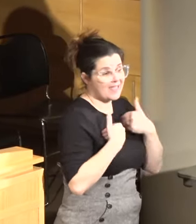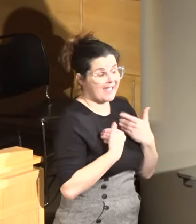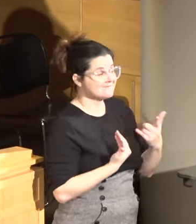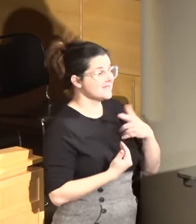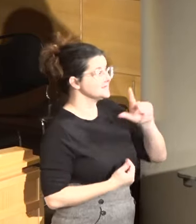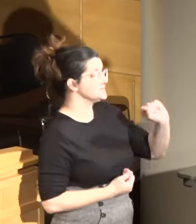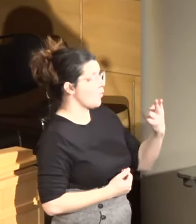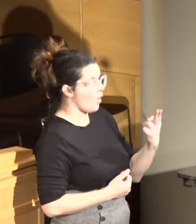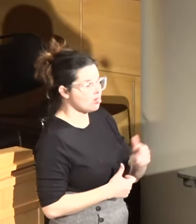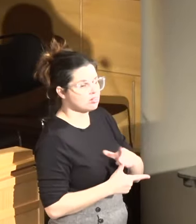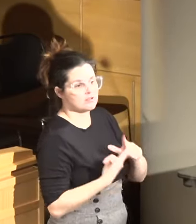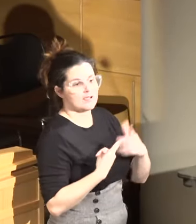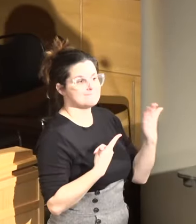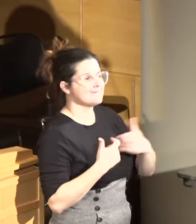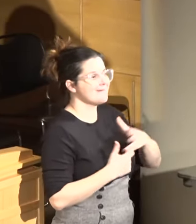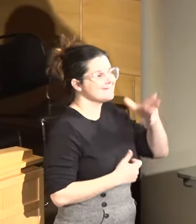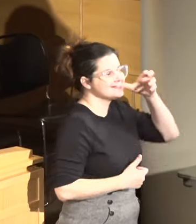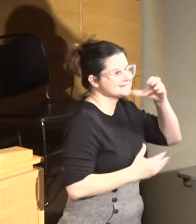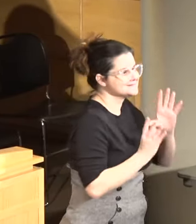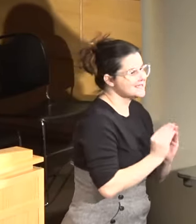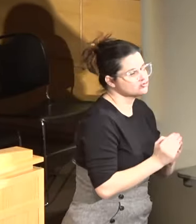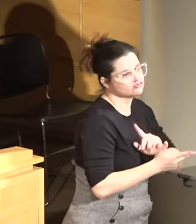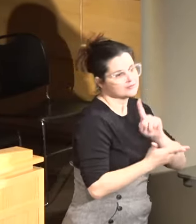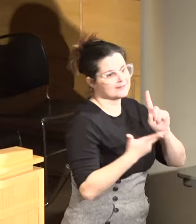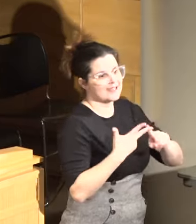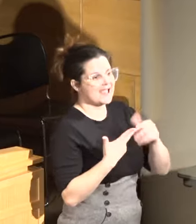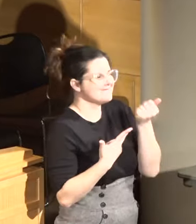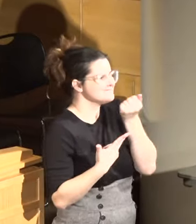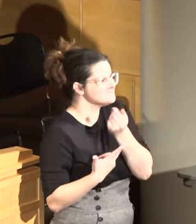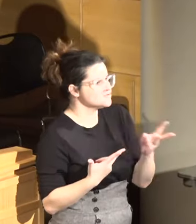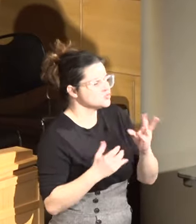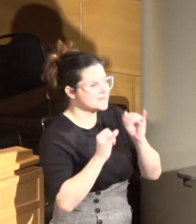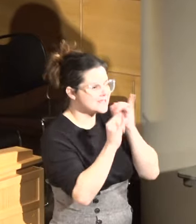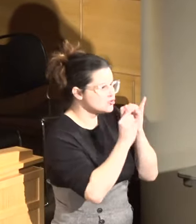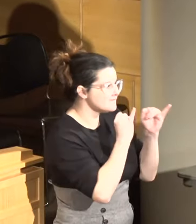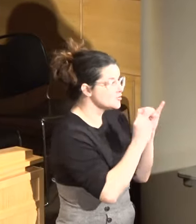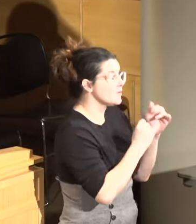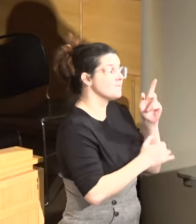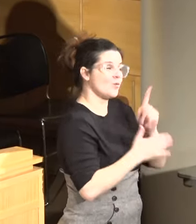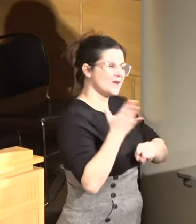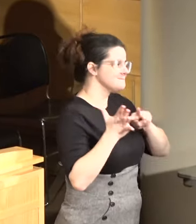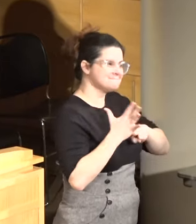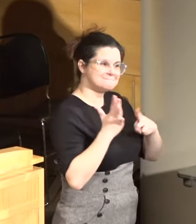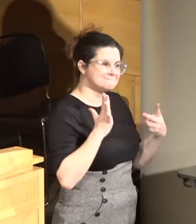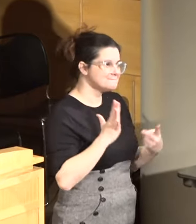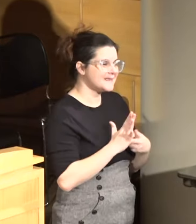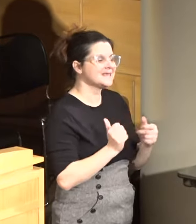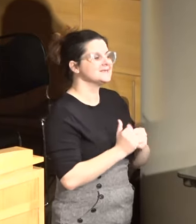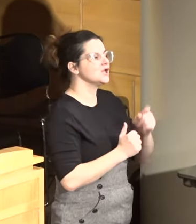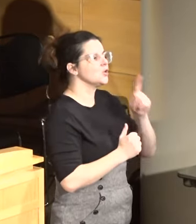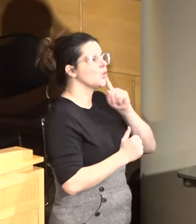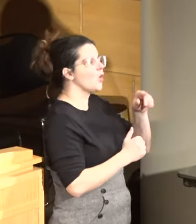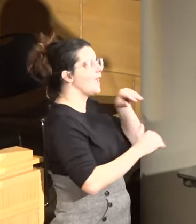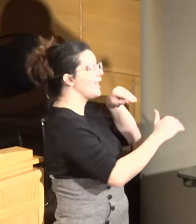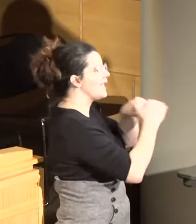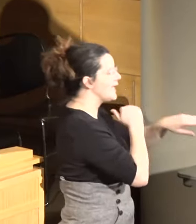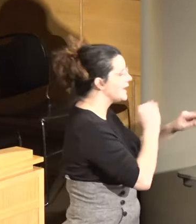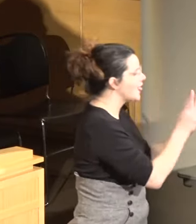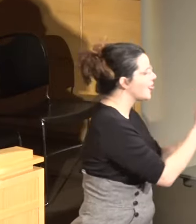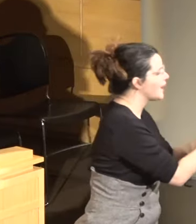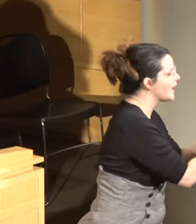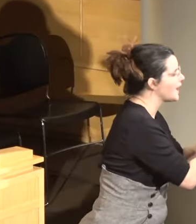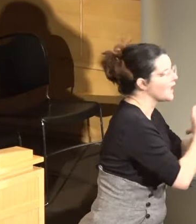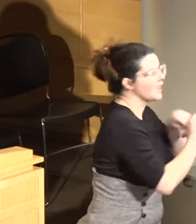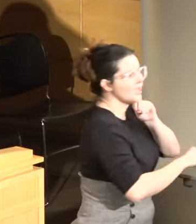town hall, you might have a listening session, you might have a few interviews. But what it means is you're going in and out